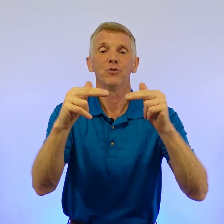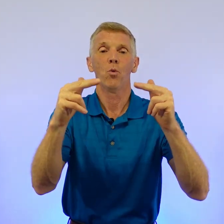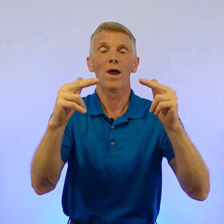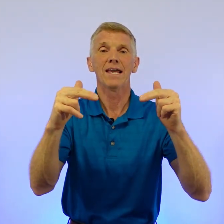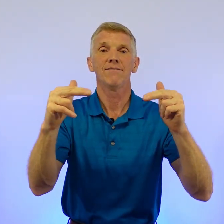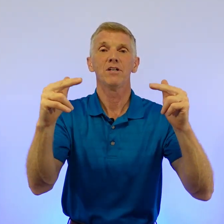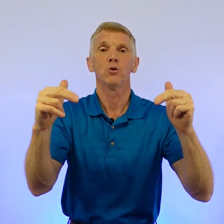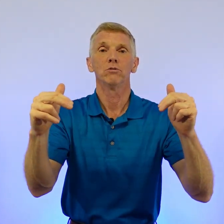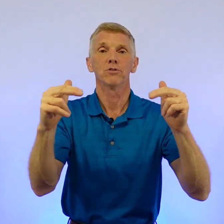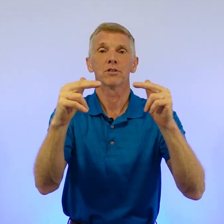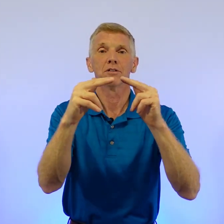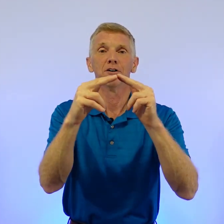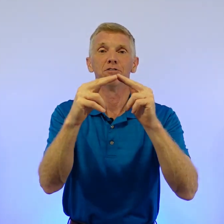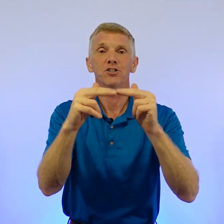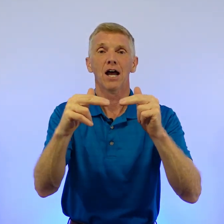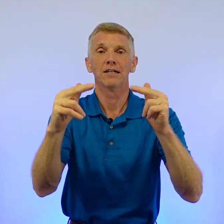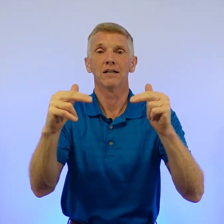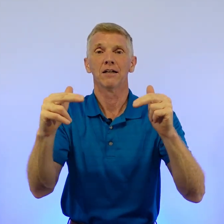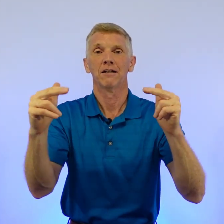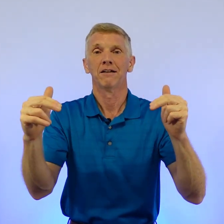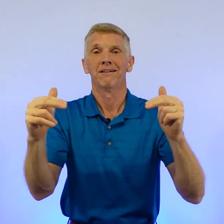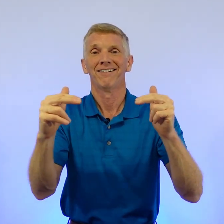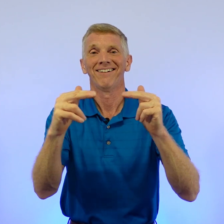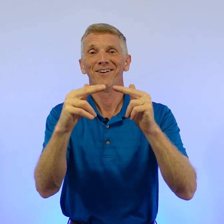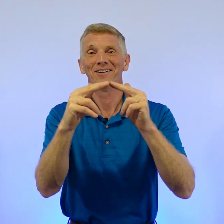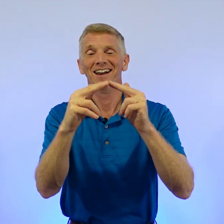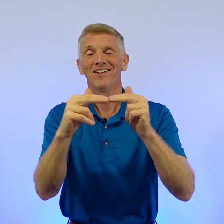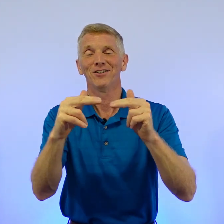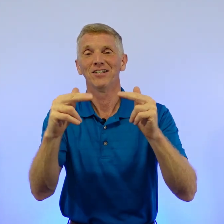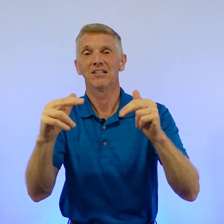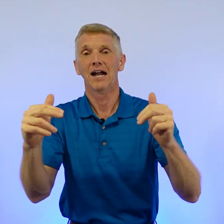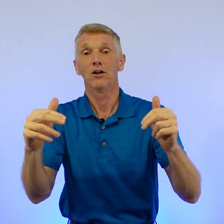the wavy noodles of lasagna. Okay, lasagna.